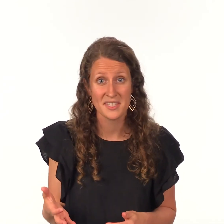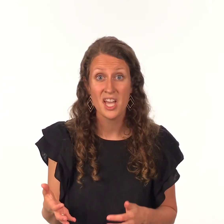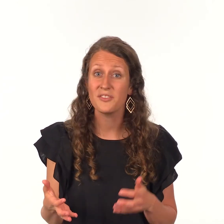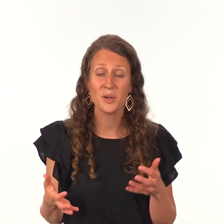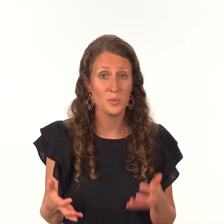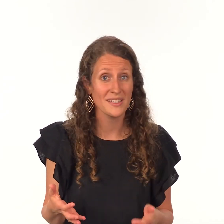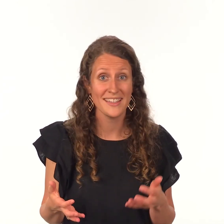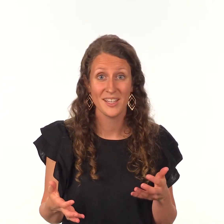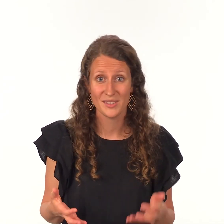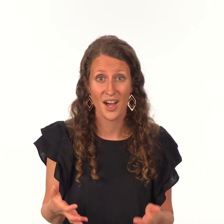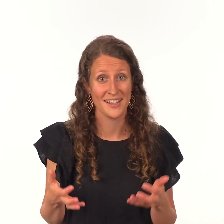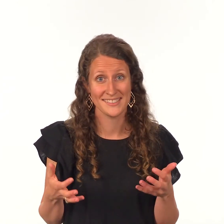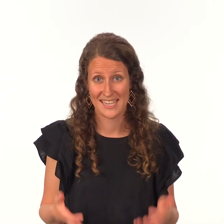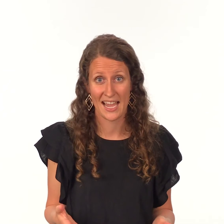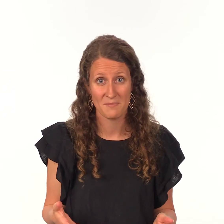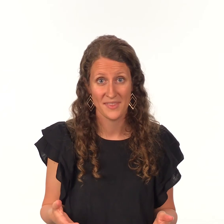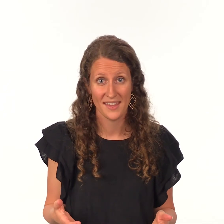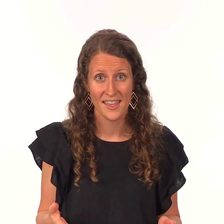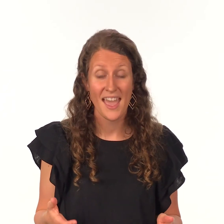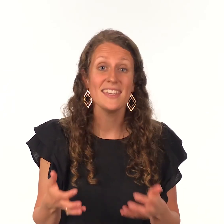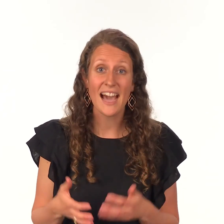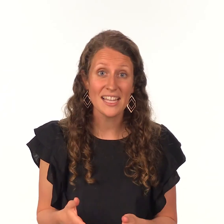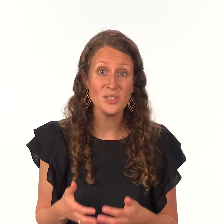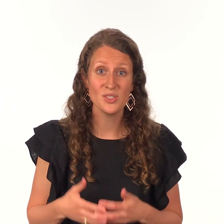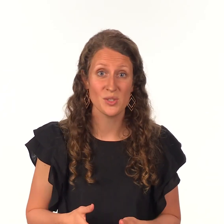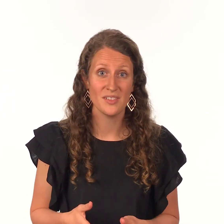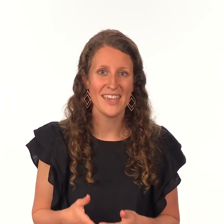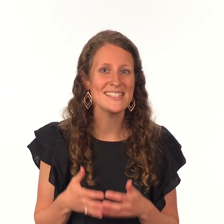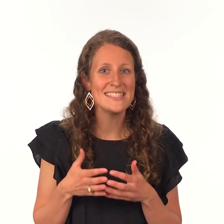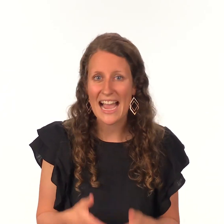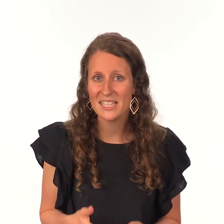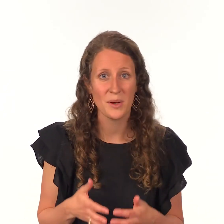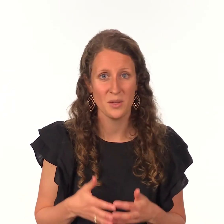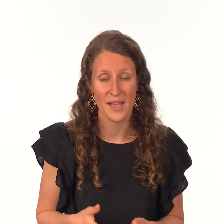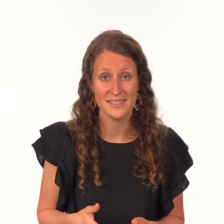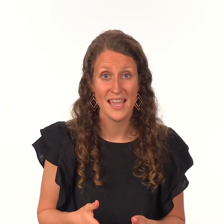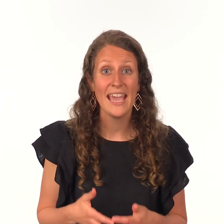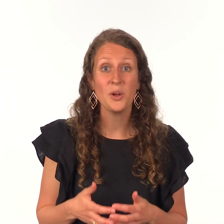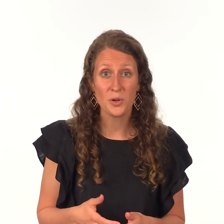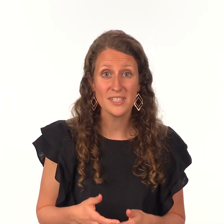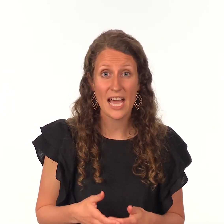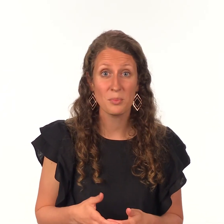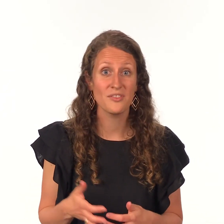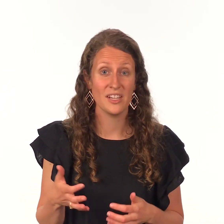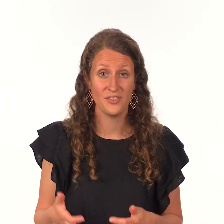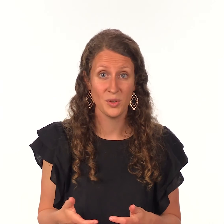for a really long time god used joseph exactly where he was in order to help provide food